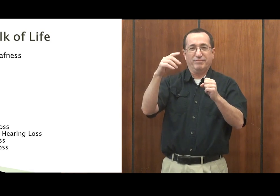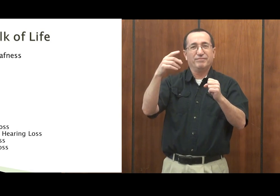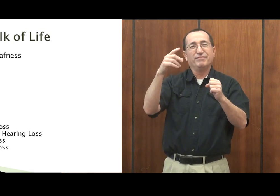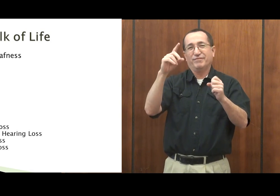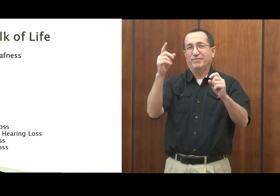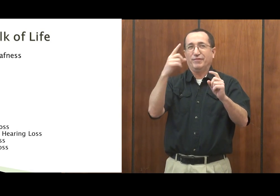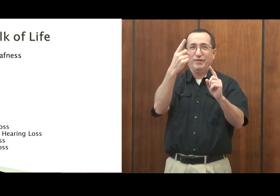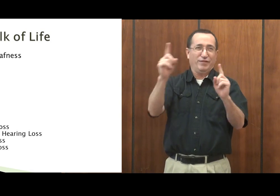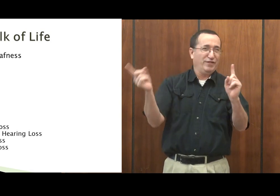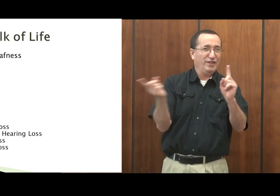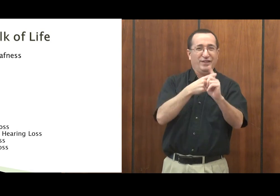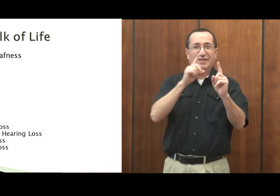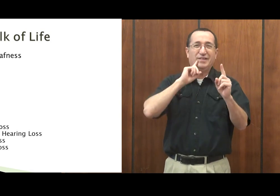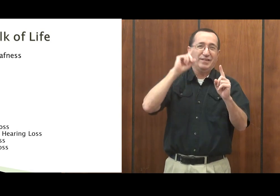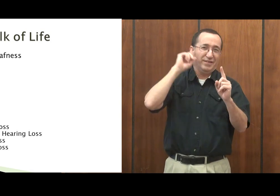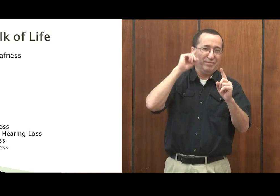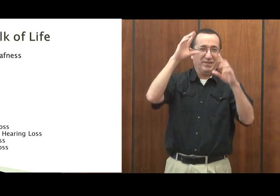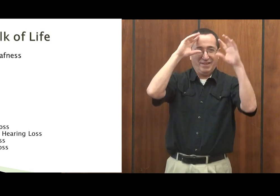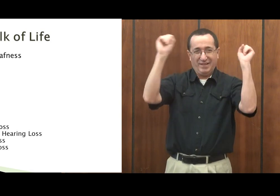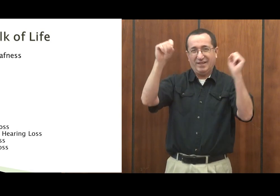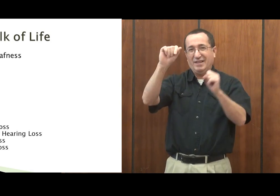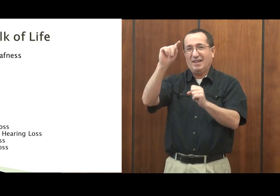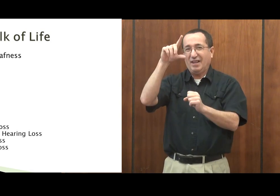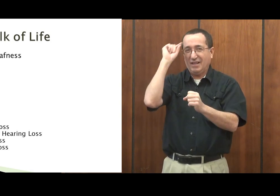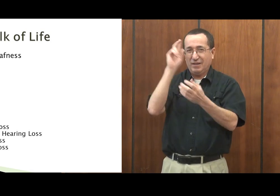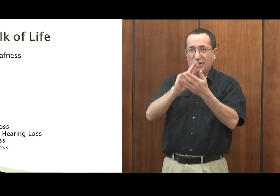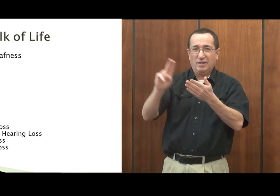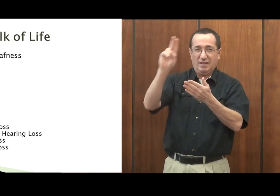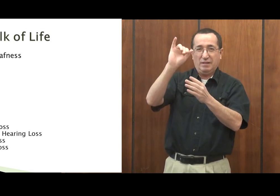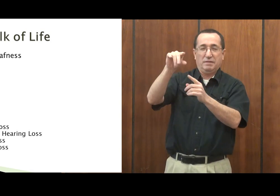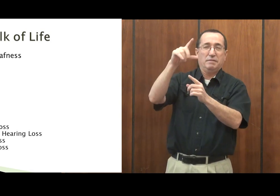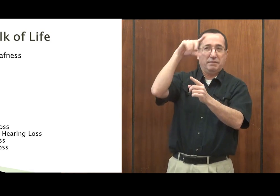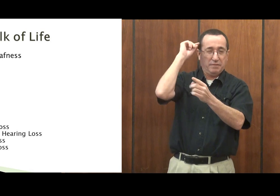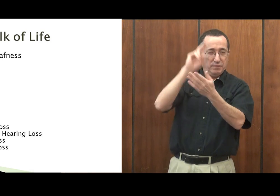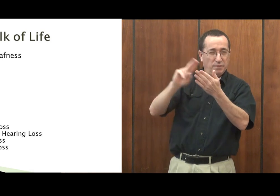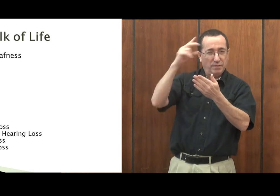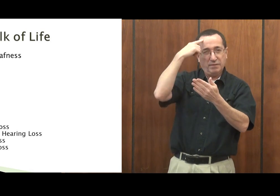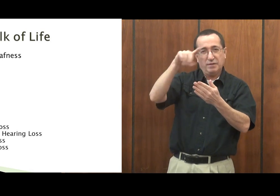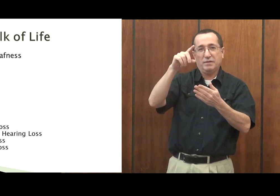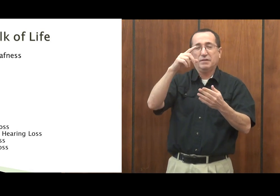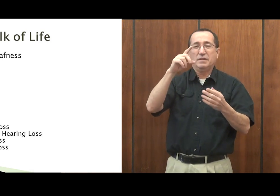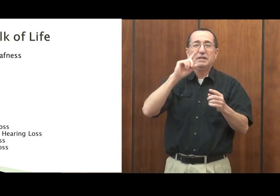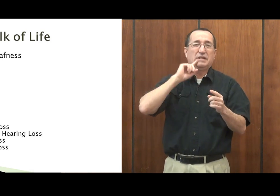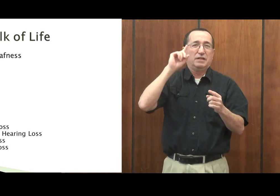The president of Gallaudet University, the first deaf president ever at Gallaudet University,